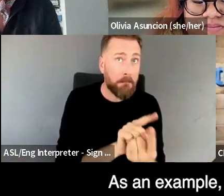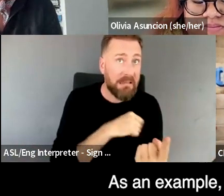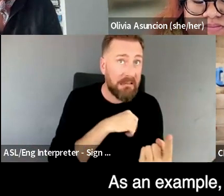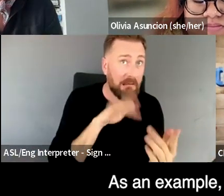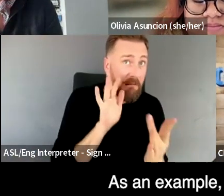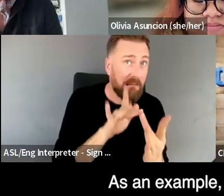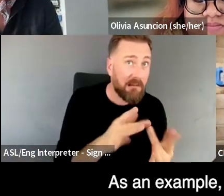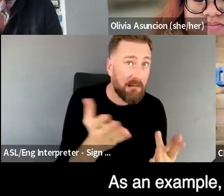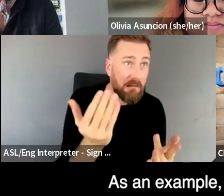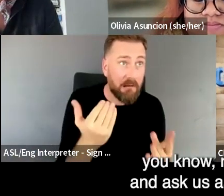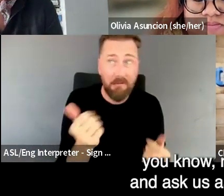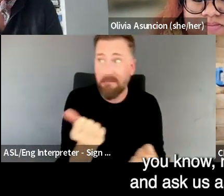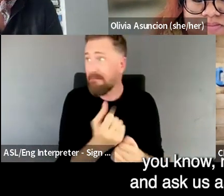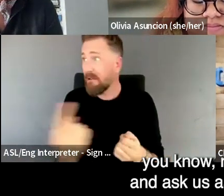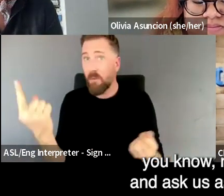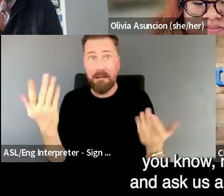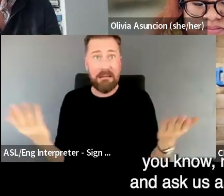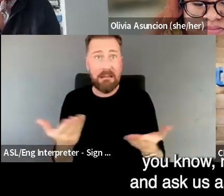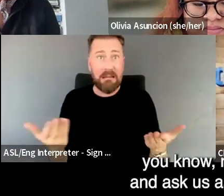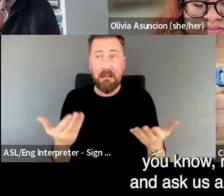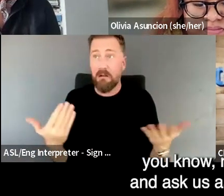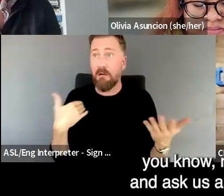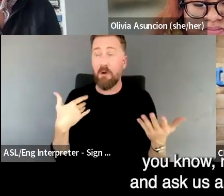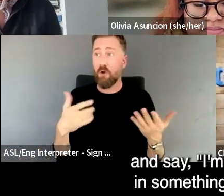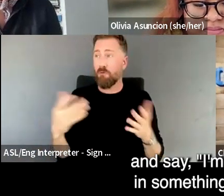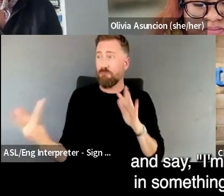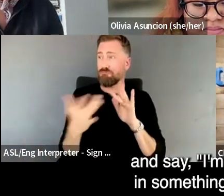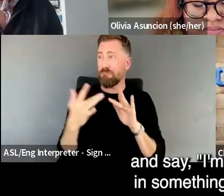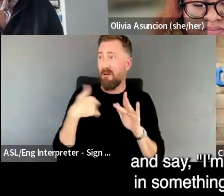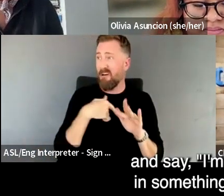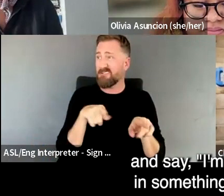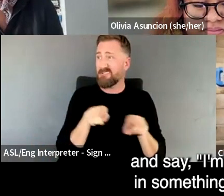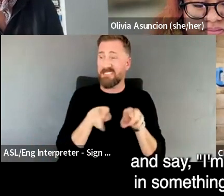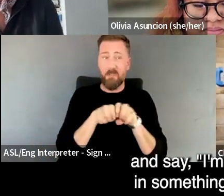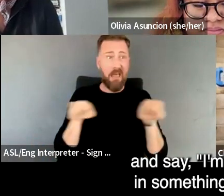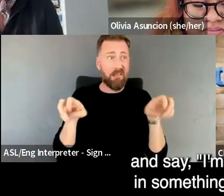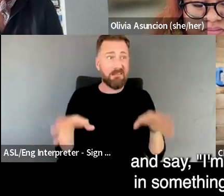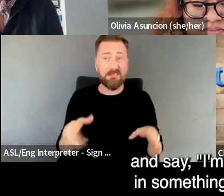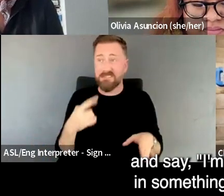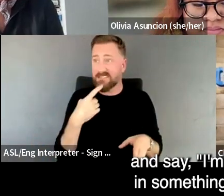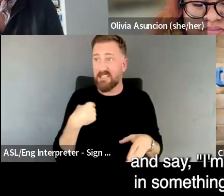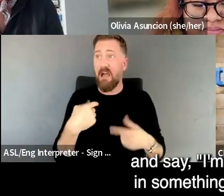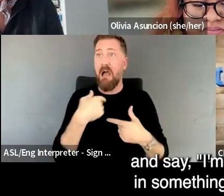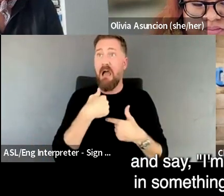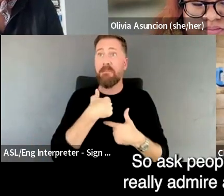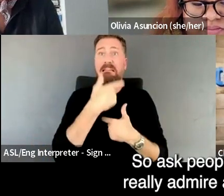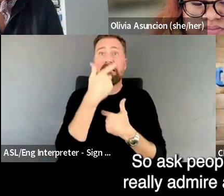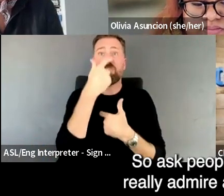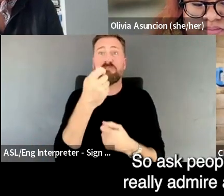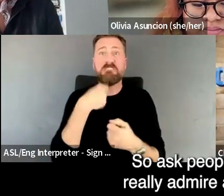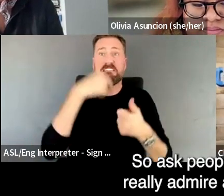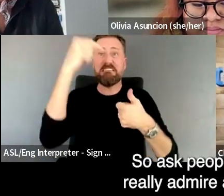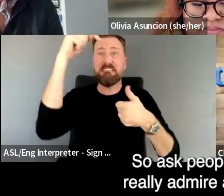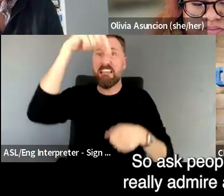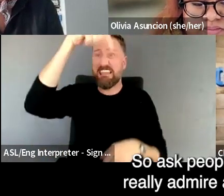people as an example, anyone here, you reach out and ask us as panelists and say, I'm interested in, um, something specific.